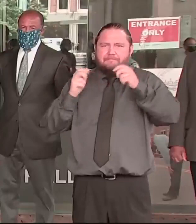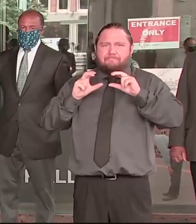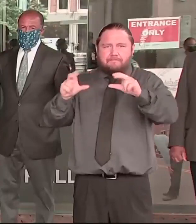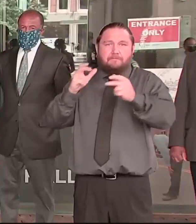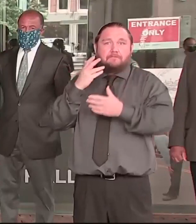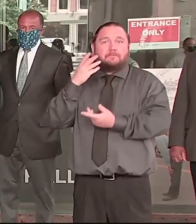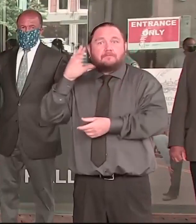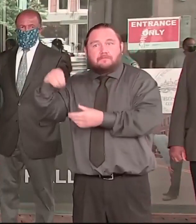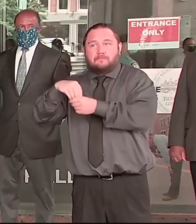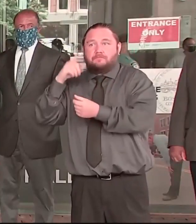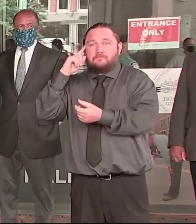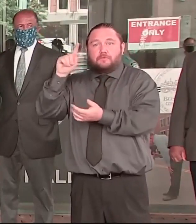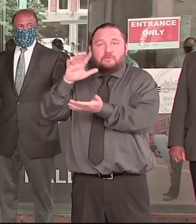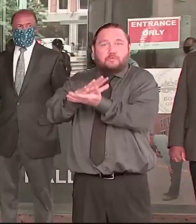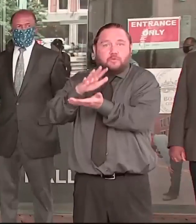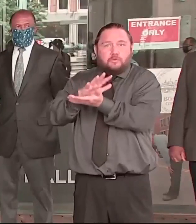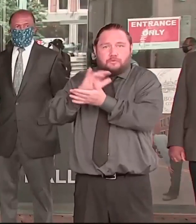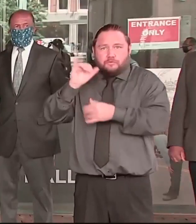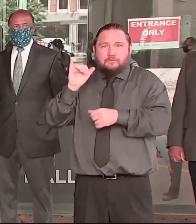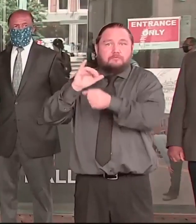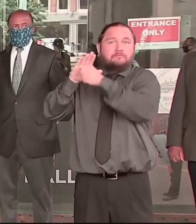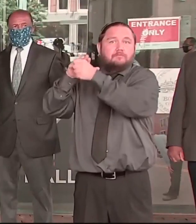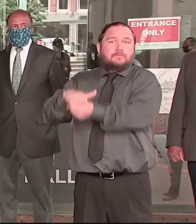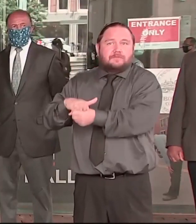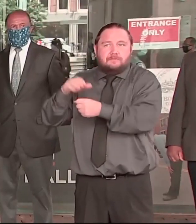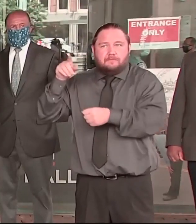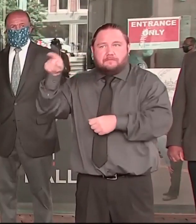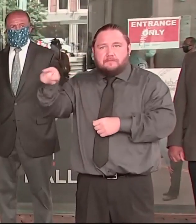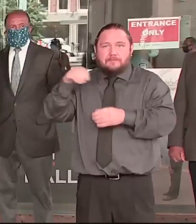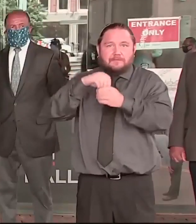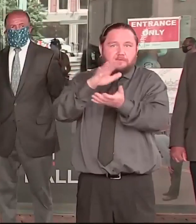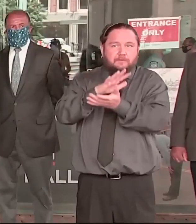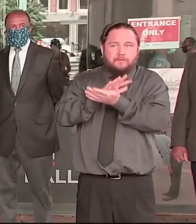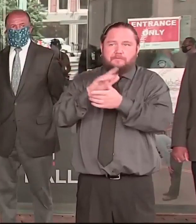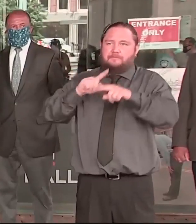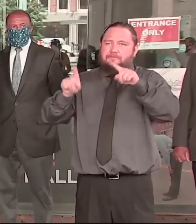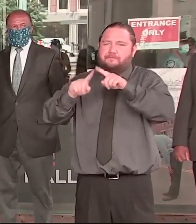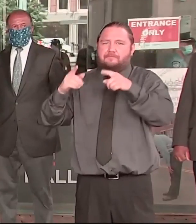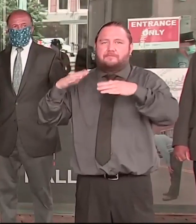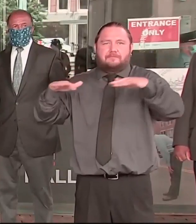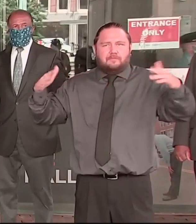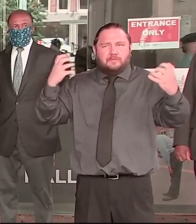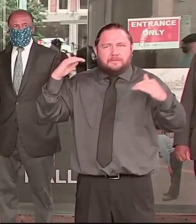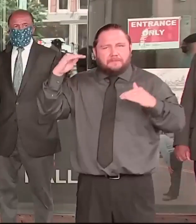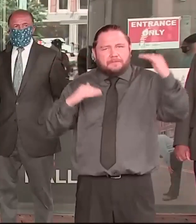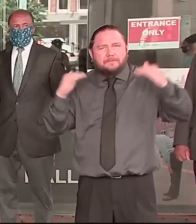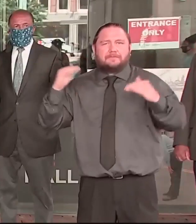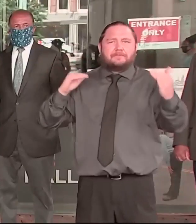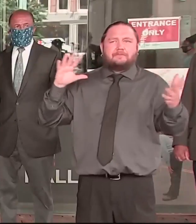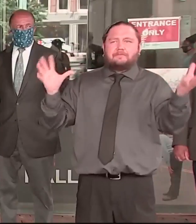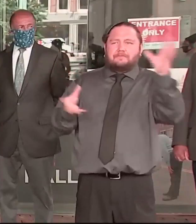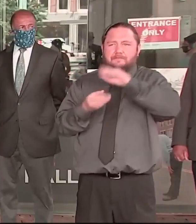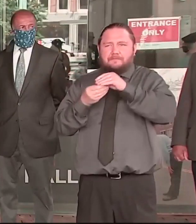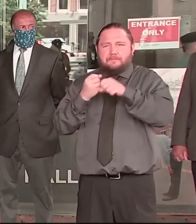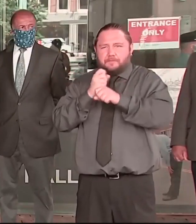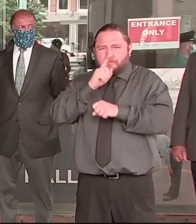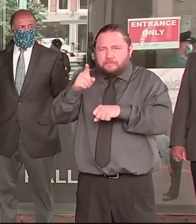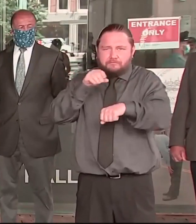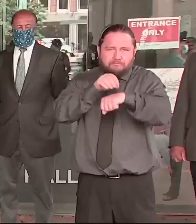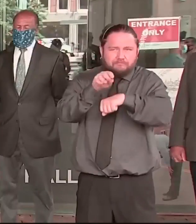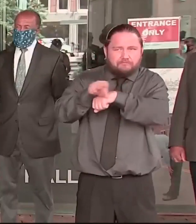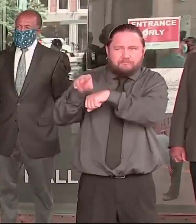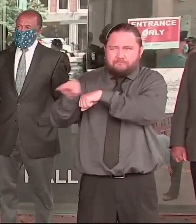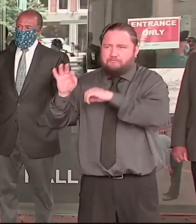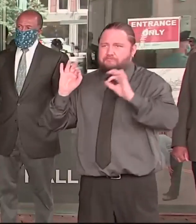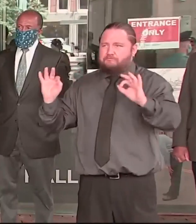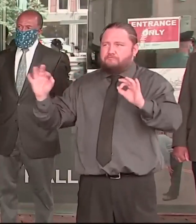rental voucher program in their history to provide struggling families with stability and security. And as we continue to